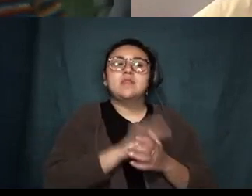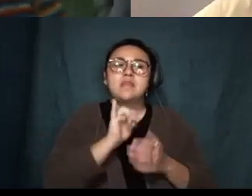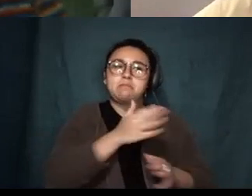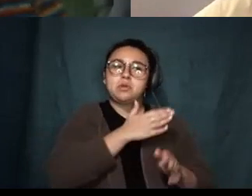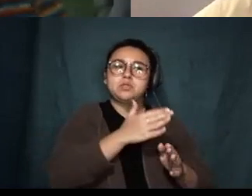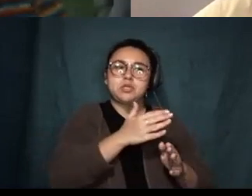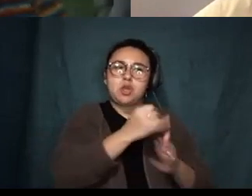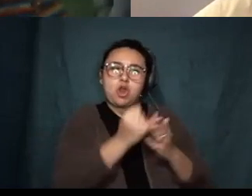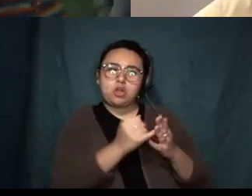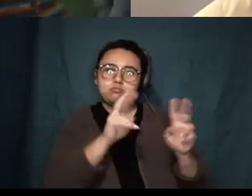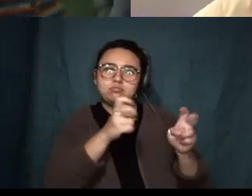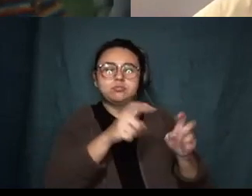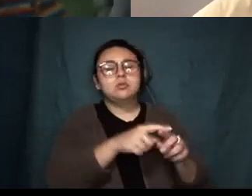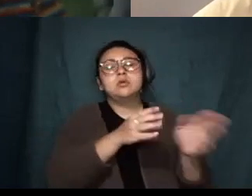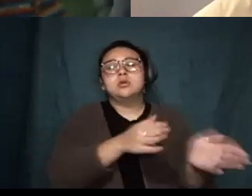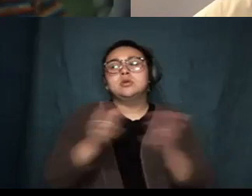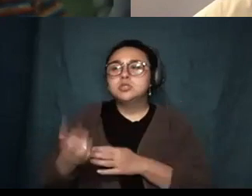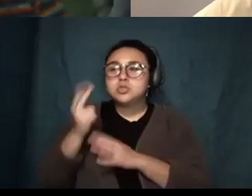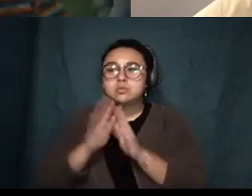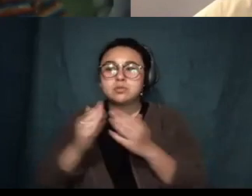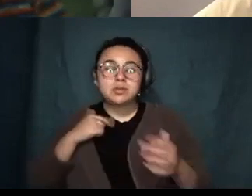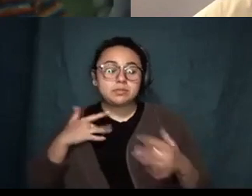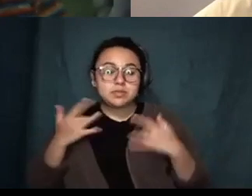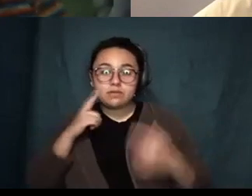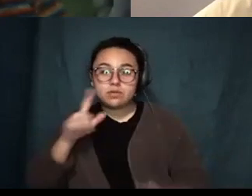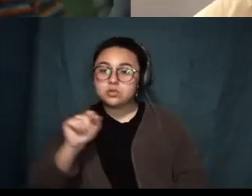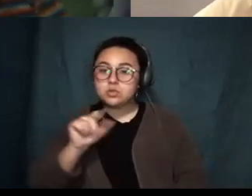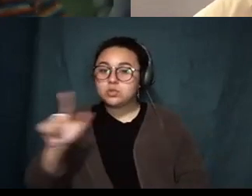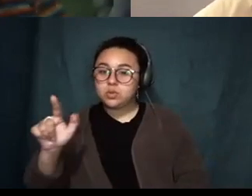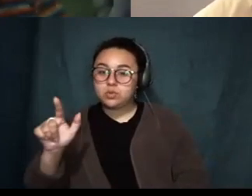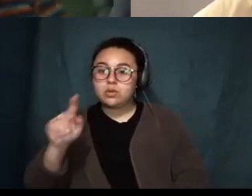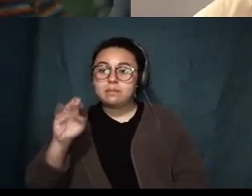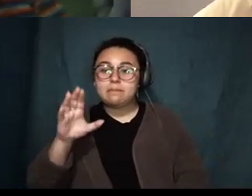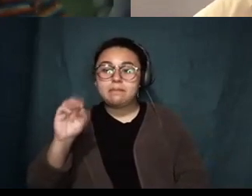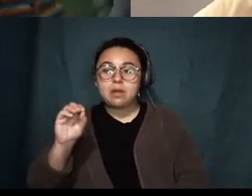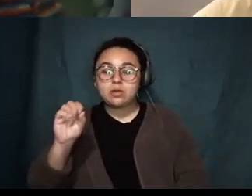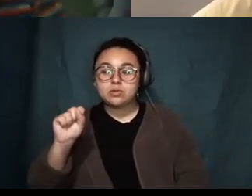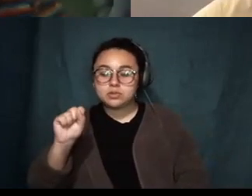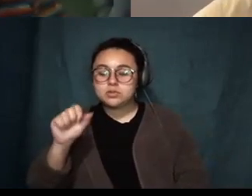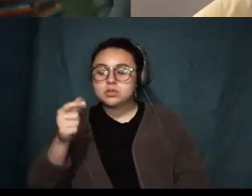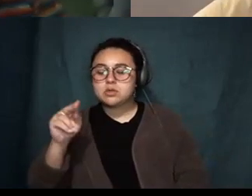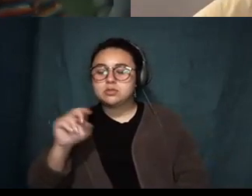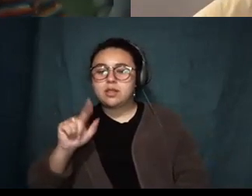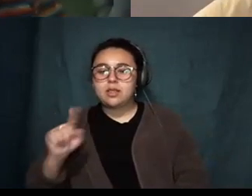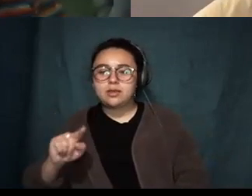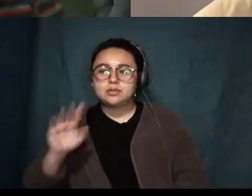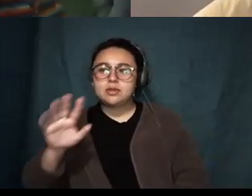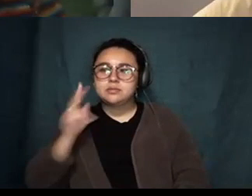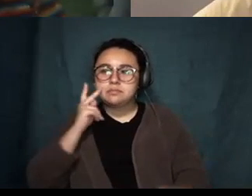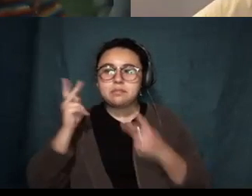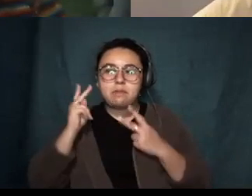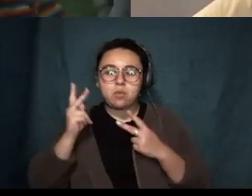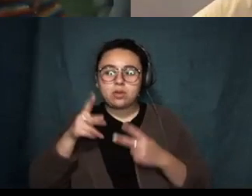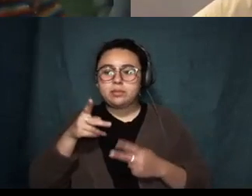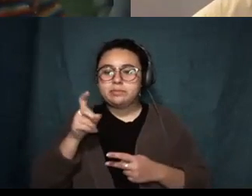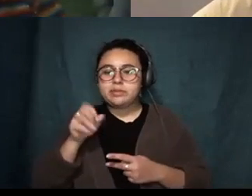excited about for 2021 is um Marco Marcos Gonzalez's uh memoir Pedro's theory which comes out